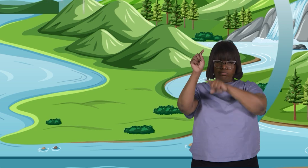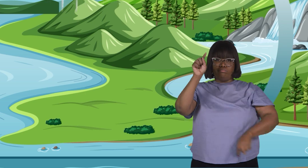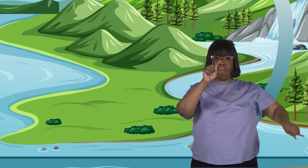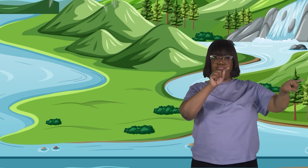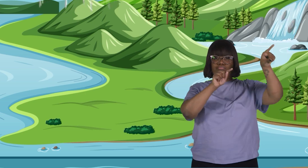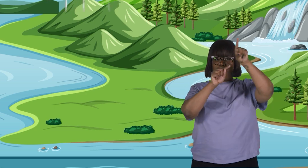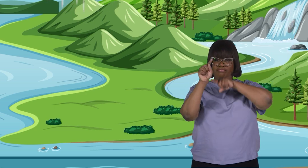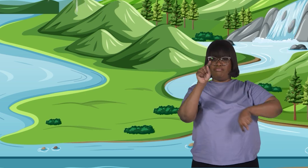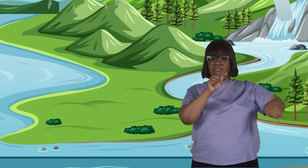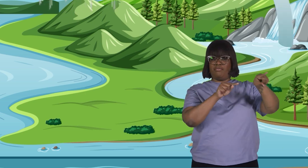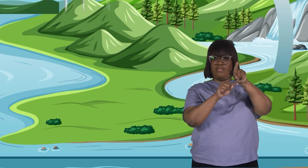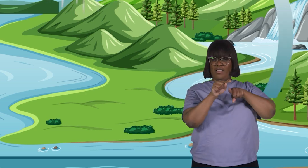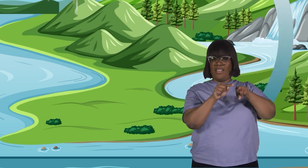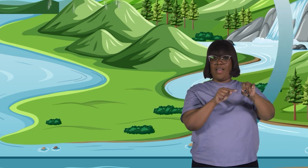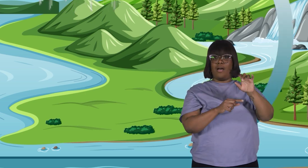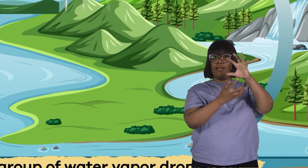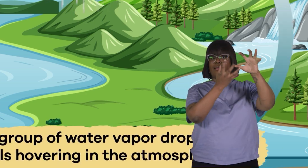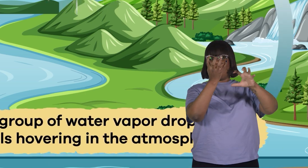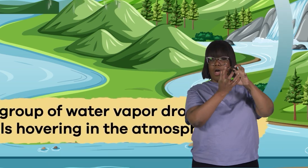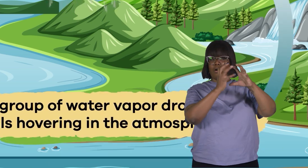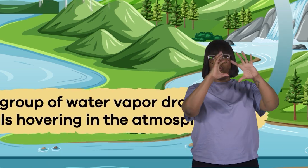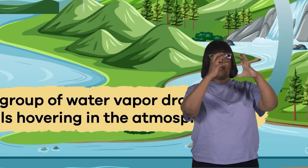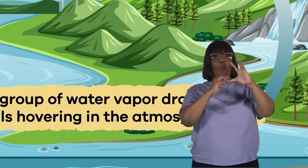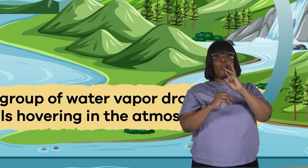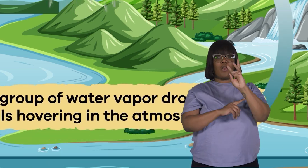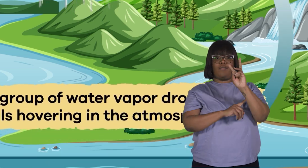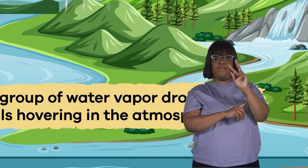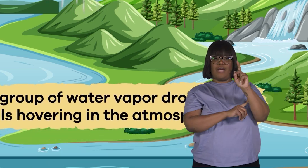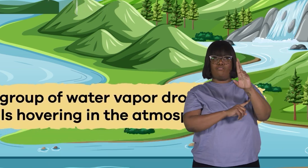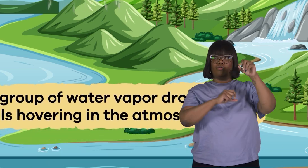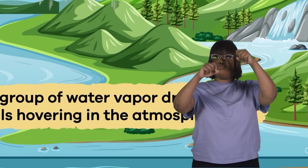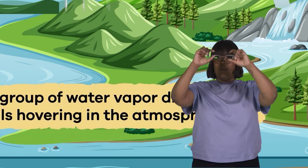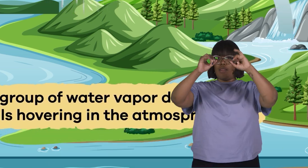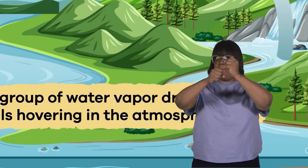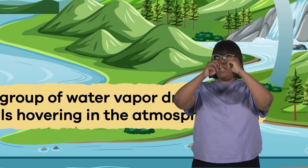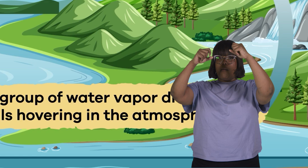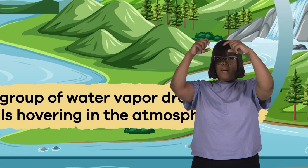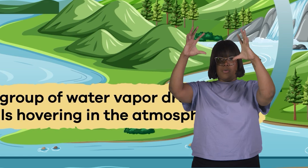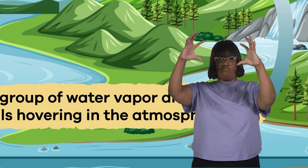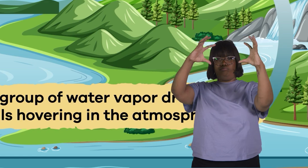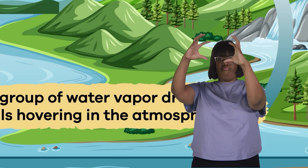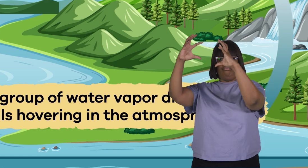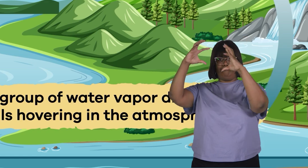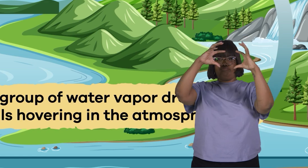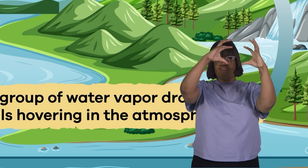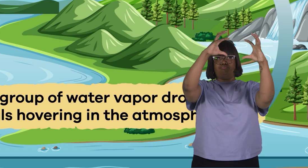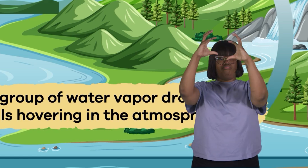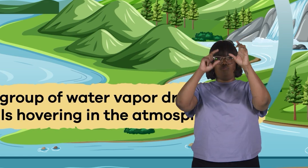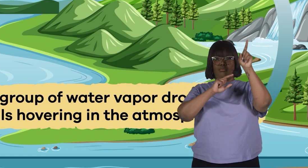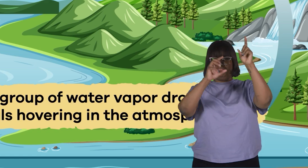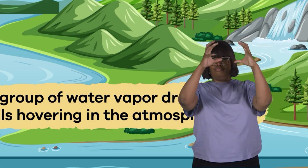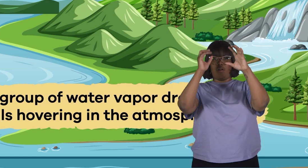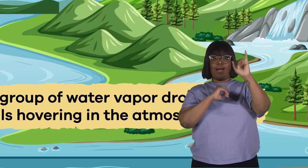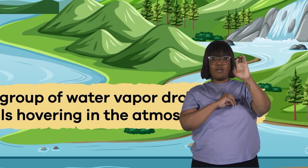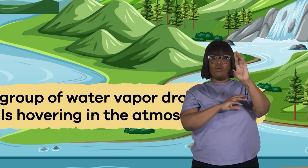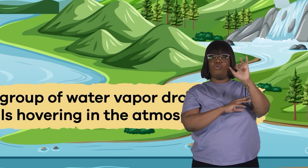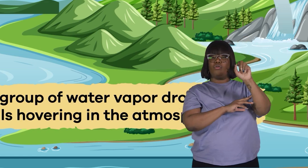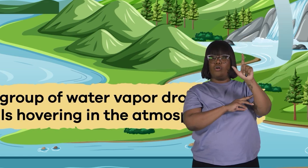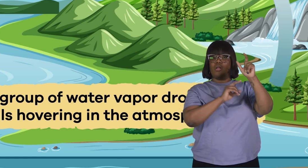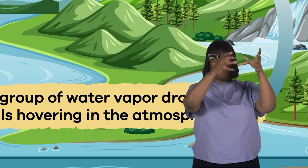is a long way of saying that a cloud is a group of water vapor droplets, or ice crystals, hovering in the atmosphere.